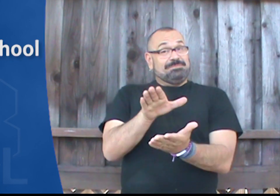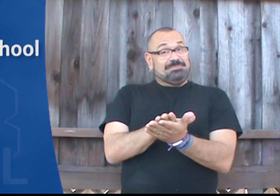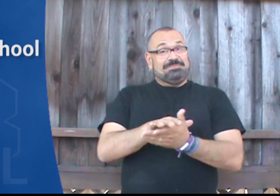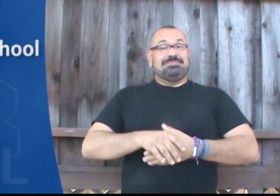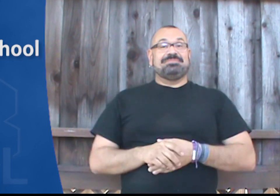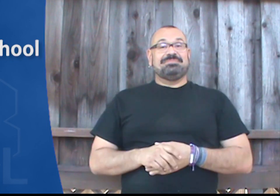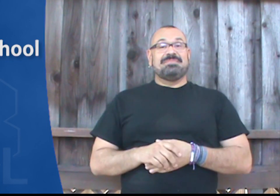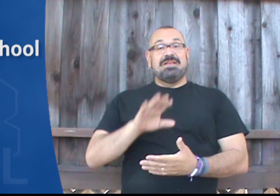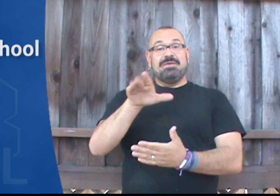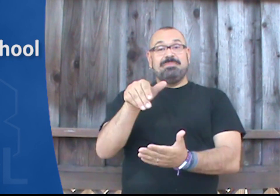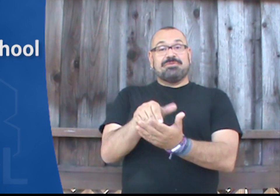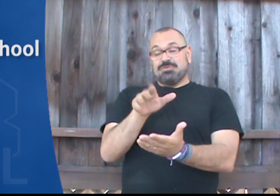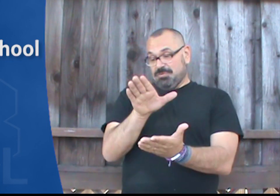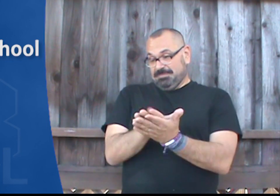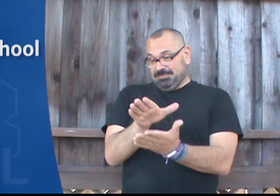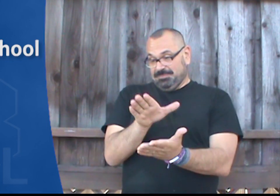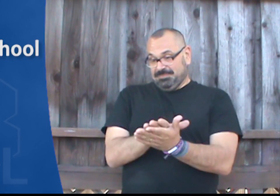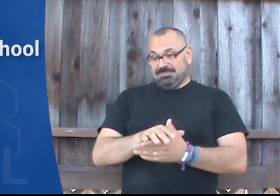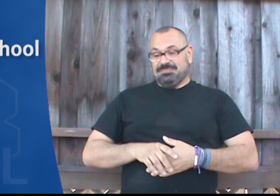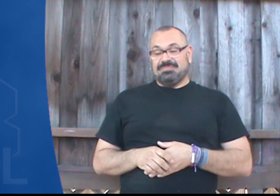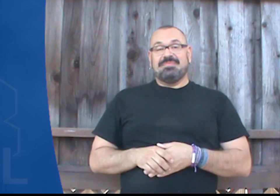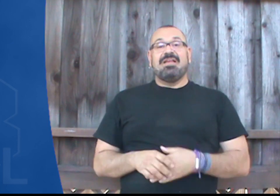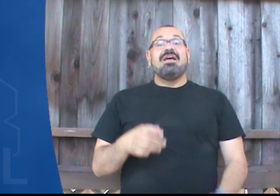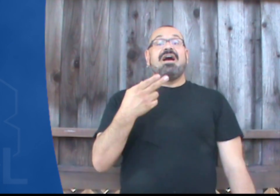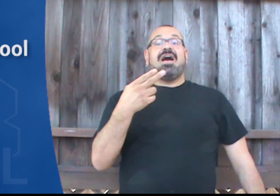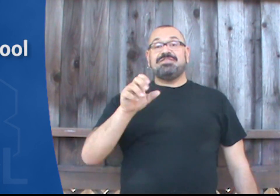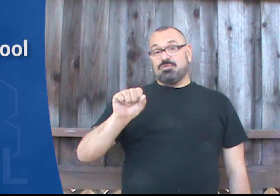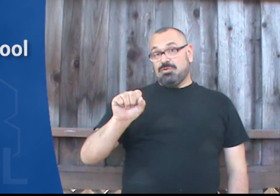middle school. High school,